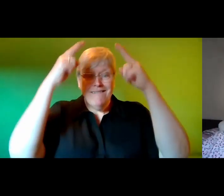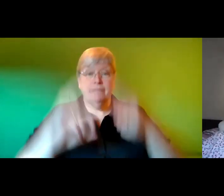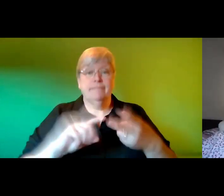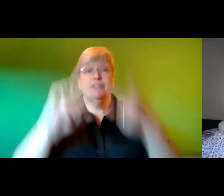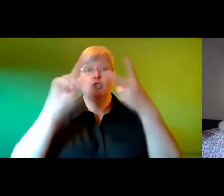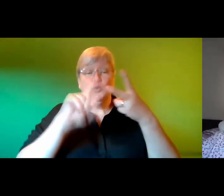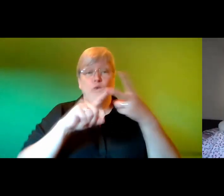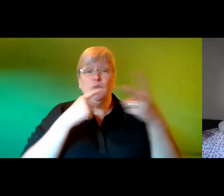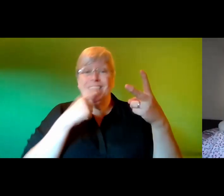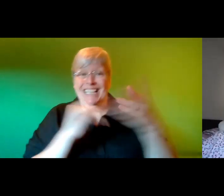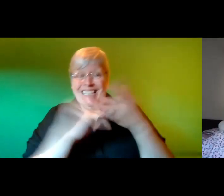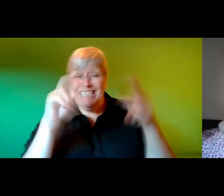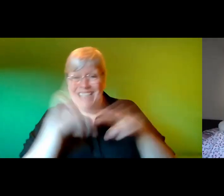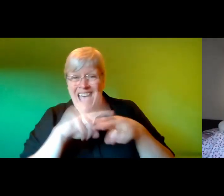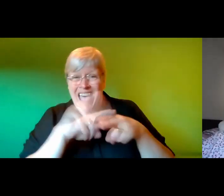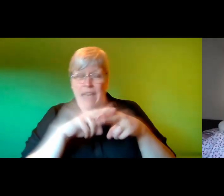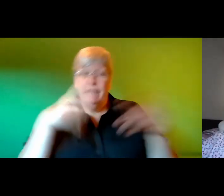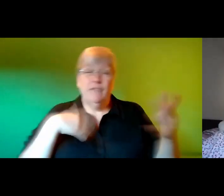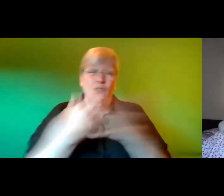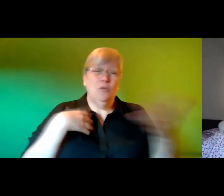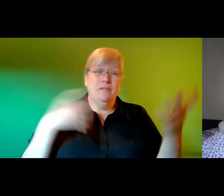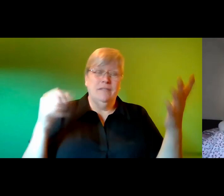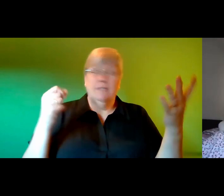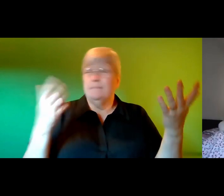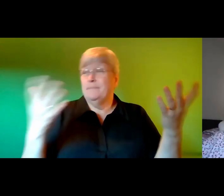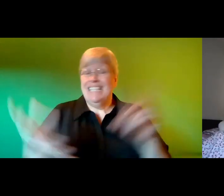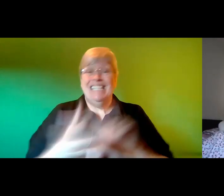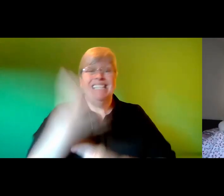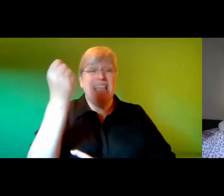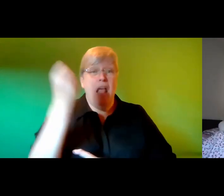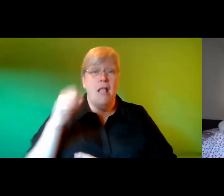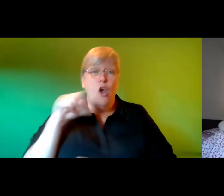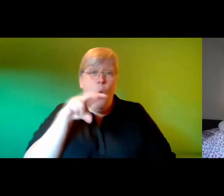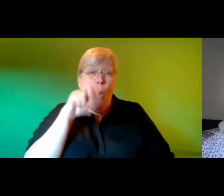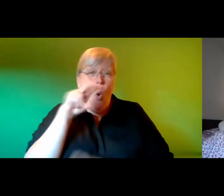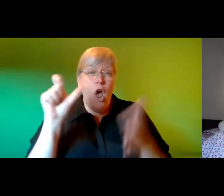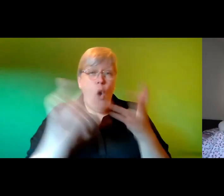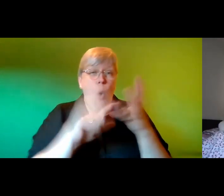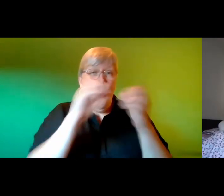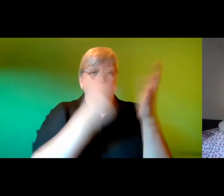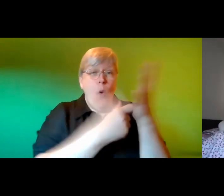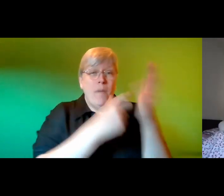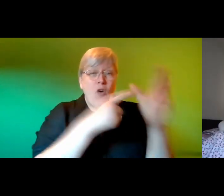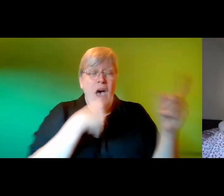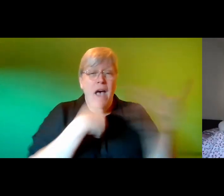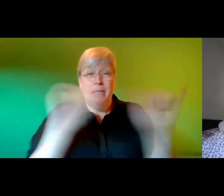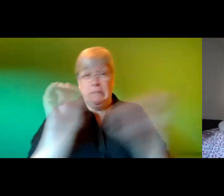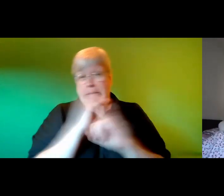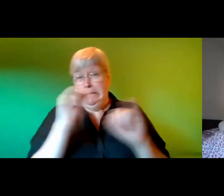staff to steal away the screeching wasp cobra that had been terrorizing the hungry marsh for the better part of three centuries